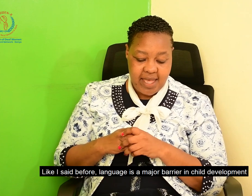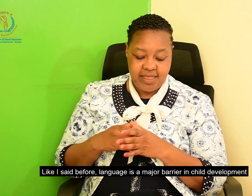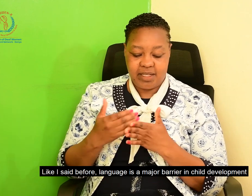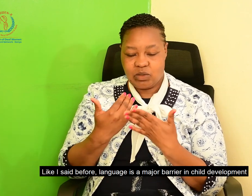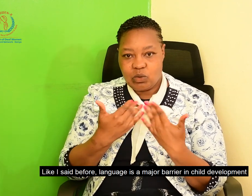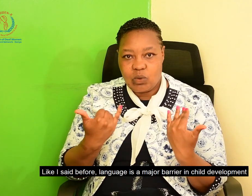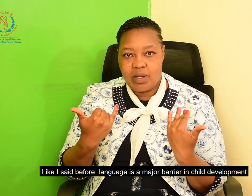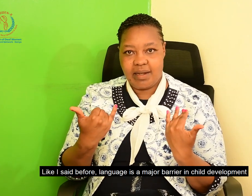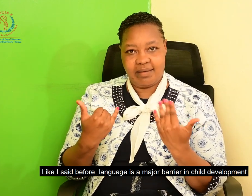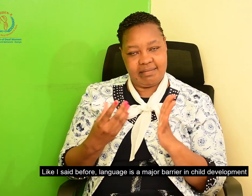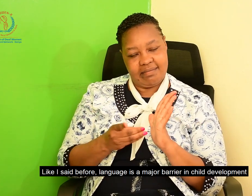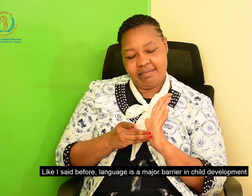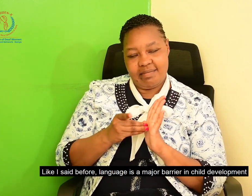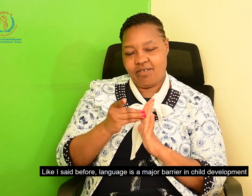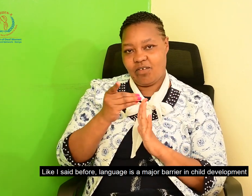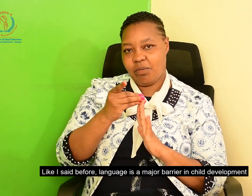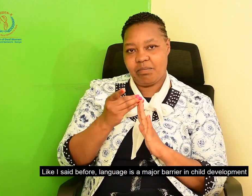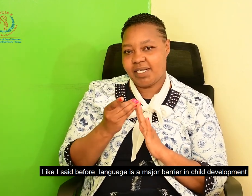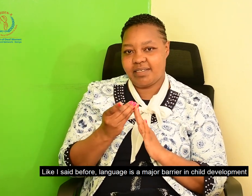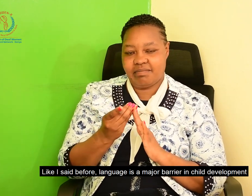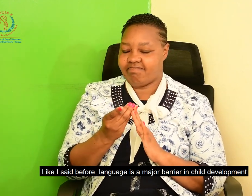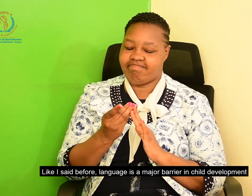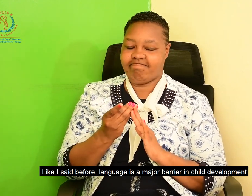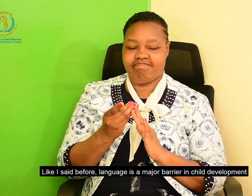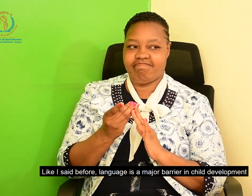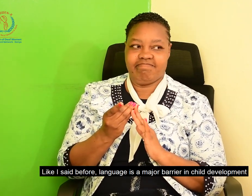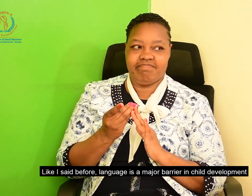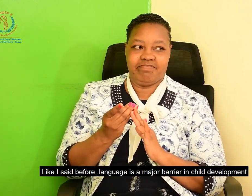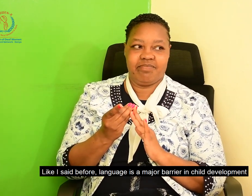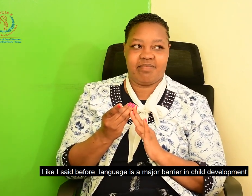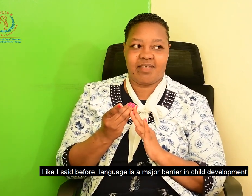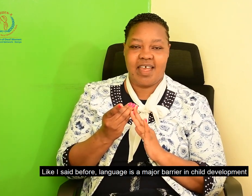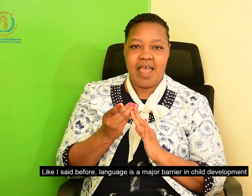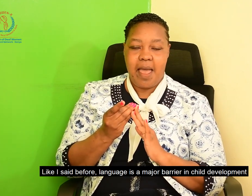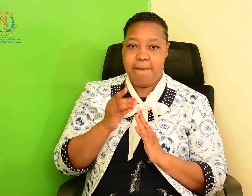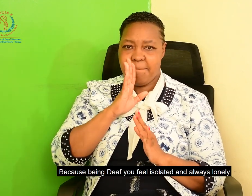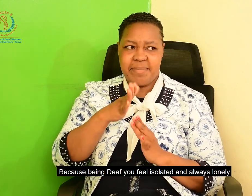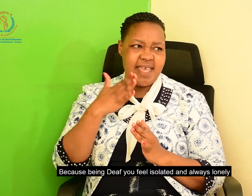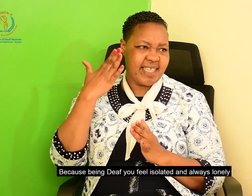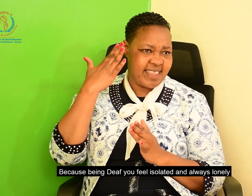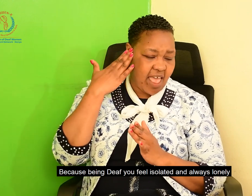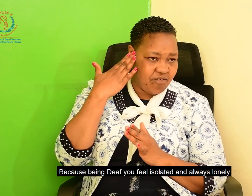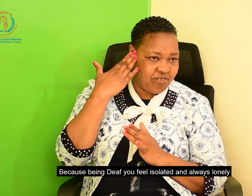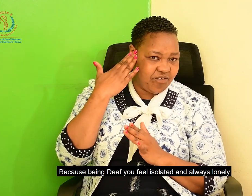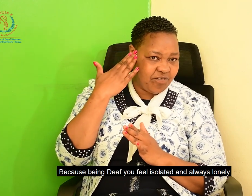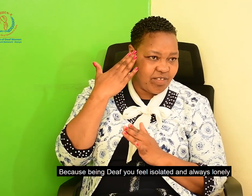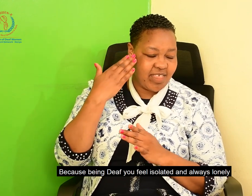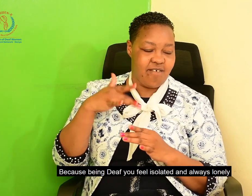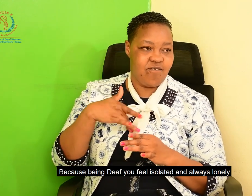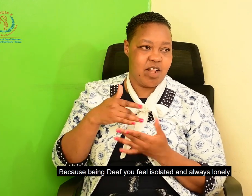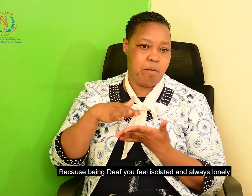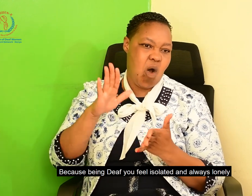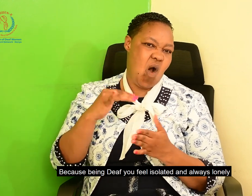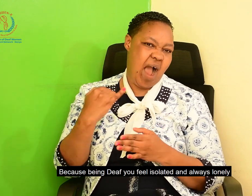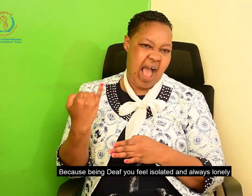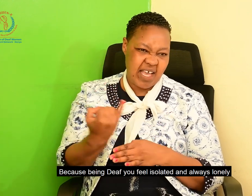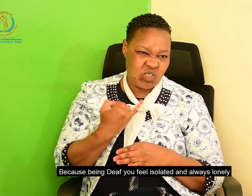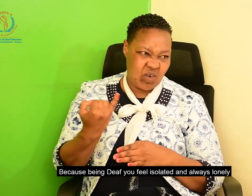language is always a major barrier in development of a child. Because being deaf, you feel,